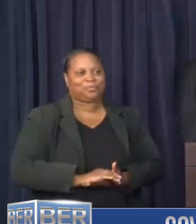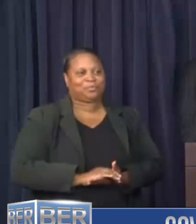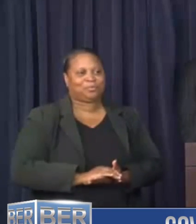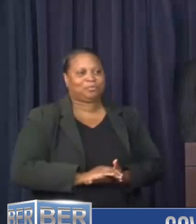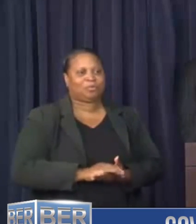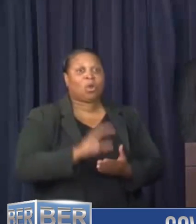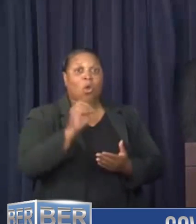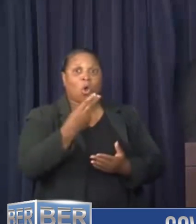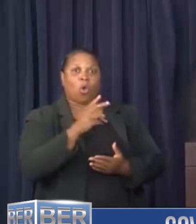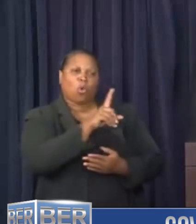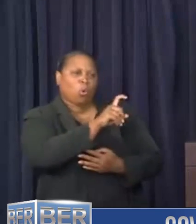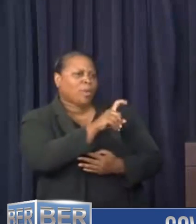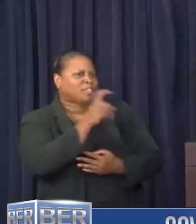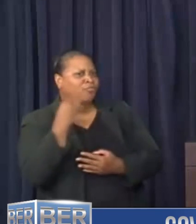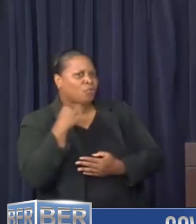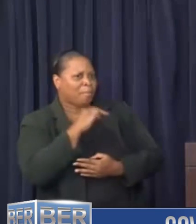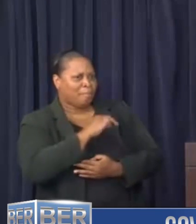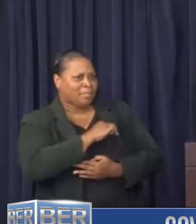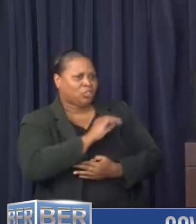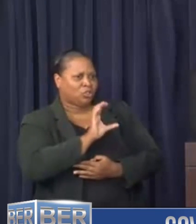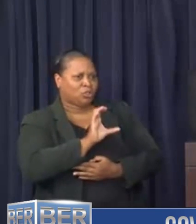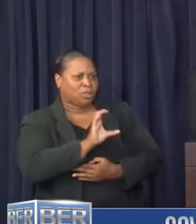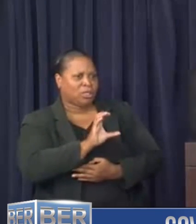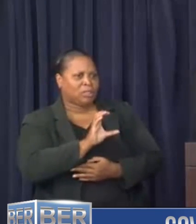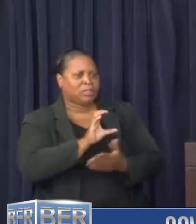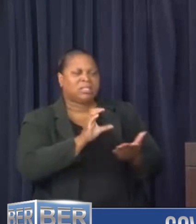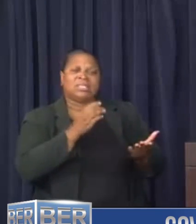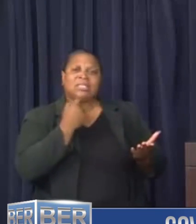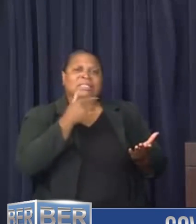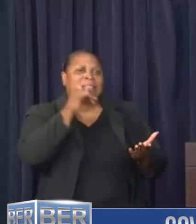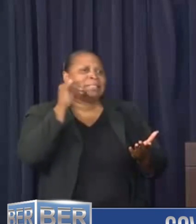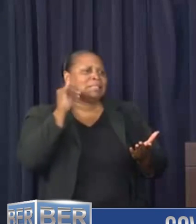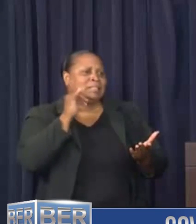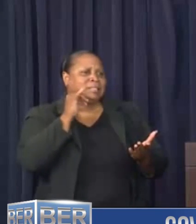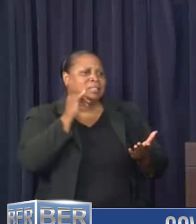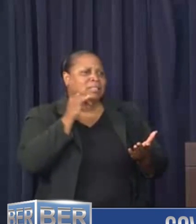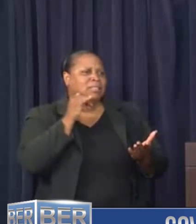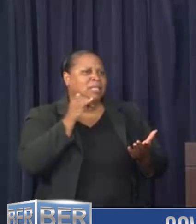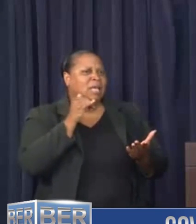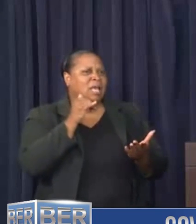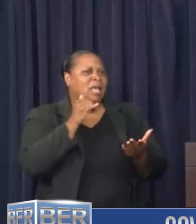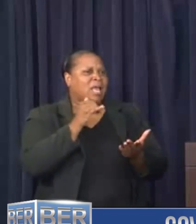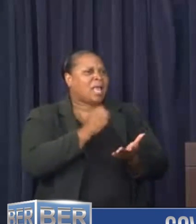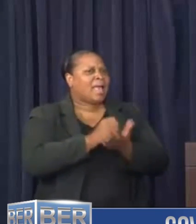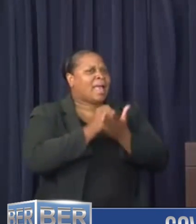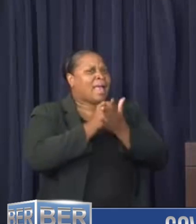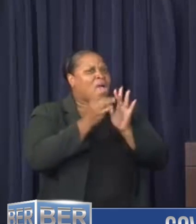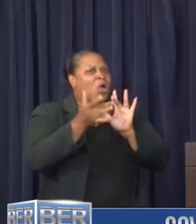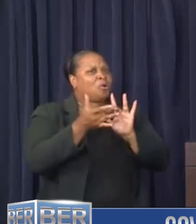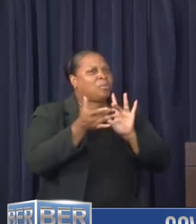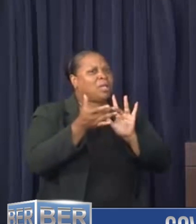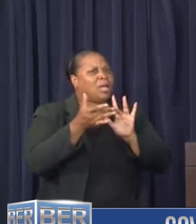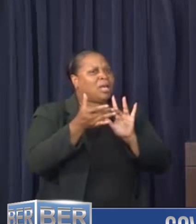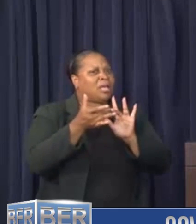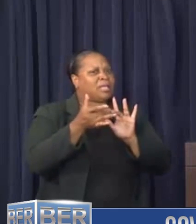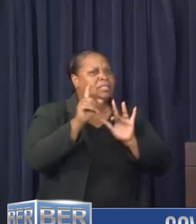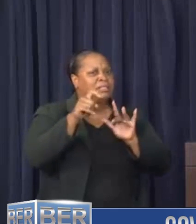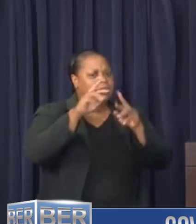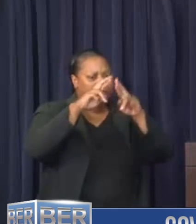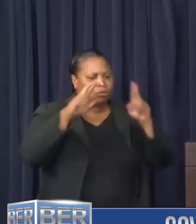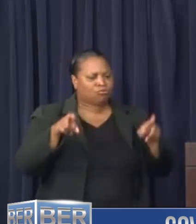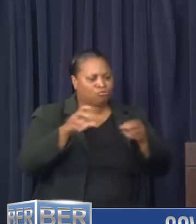Oh, a question for the Minister. Yesterday, you mentioned that a helpline for seniors needing roof repairs